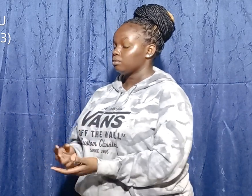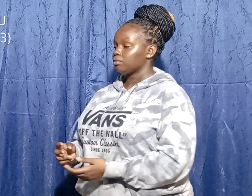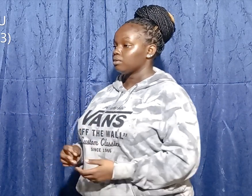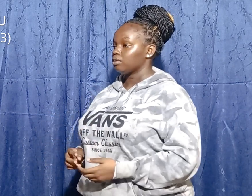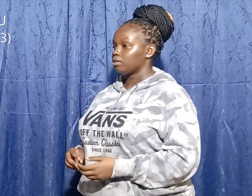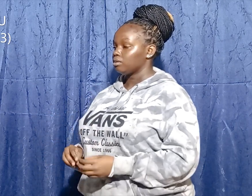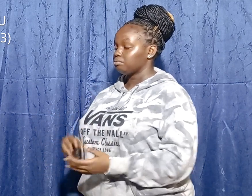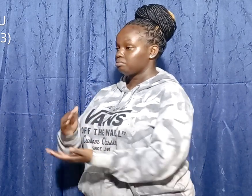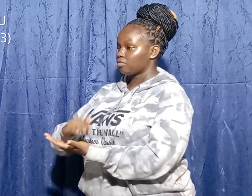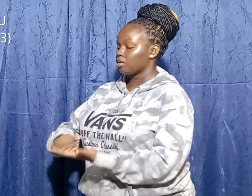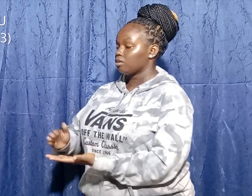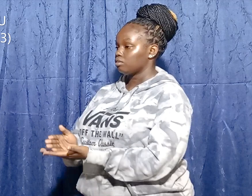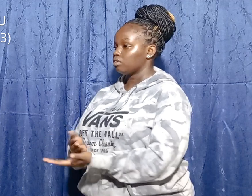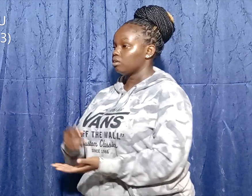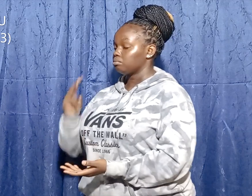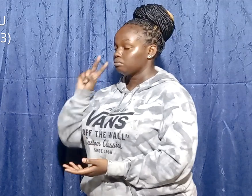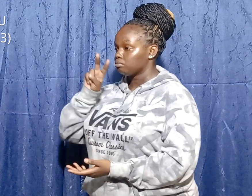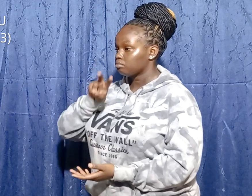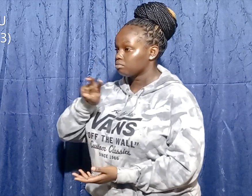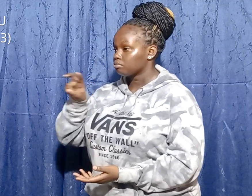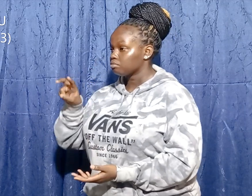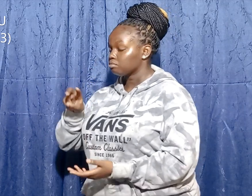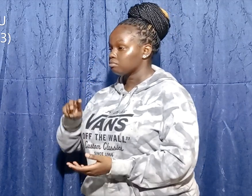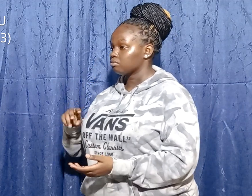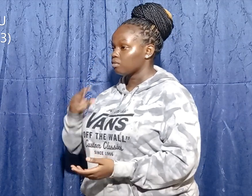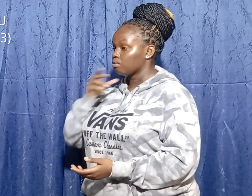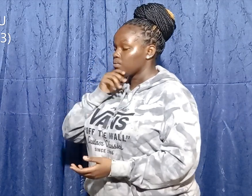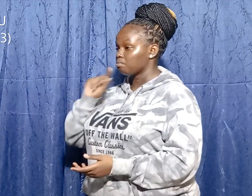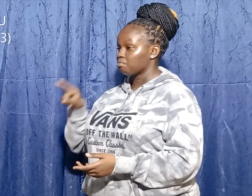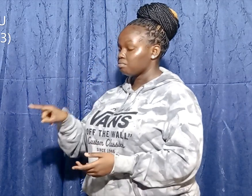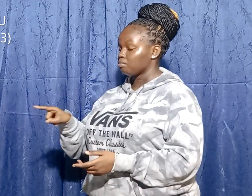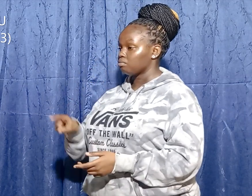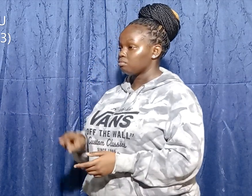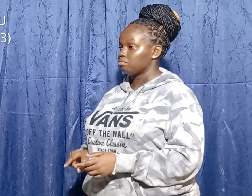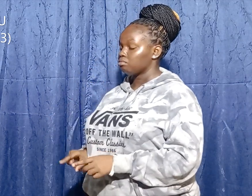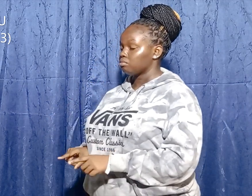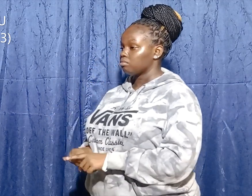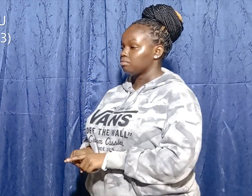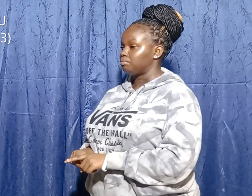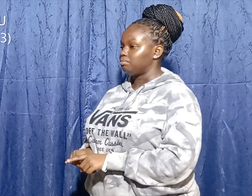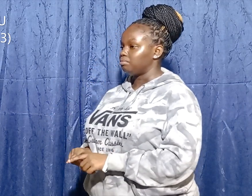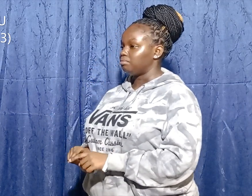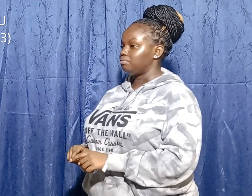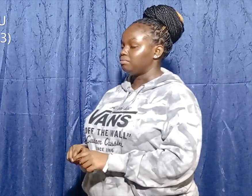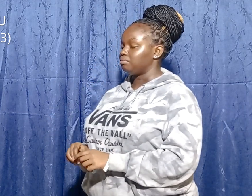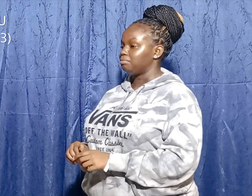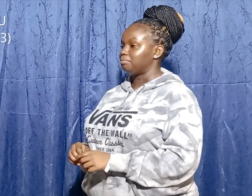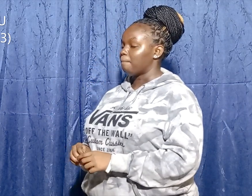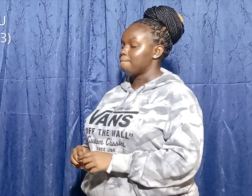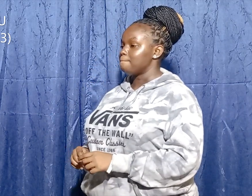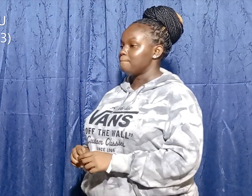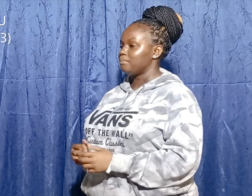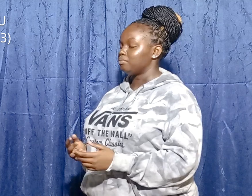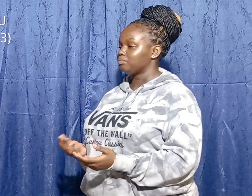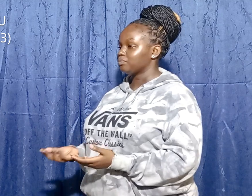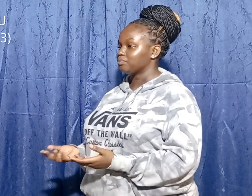are and bring back food for me. Kin Saul, your brother, your brothers, all Israelites